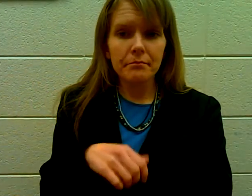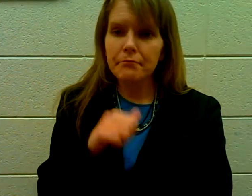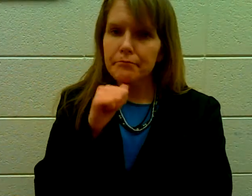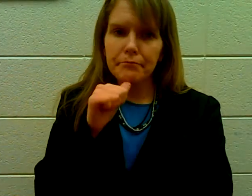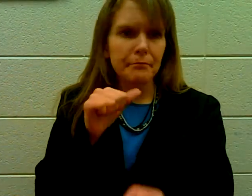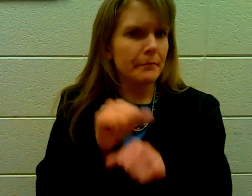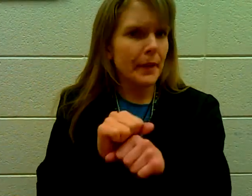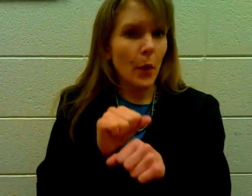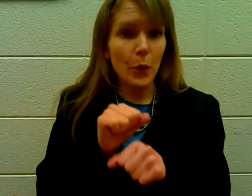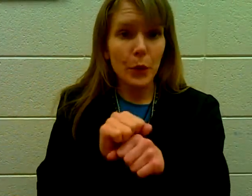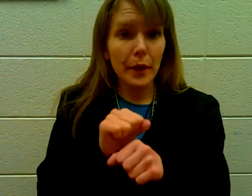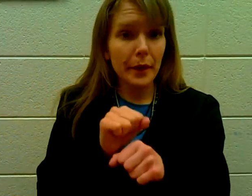Not working.